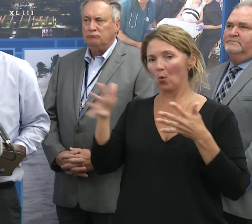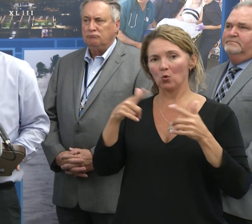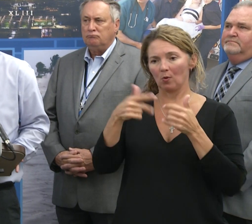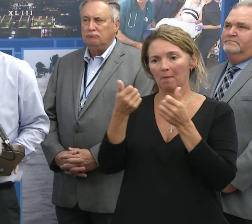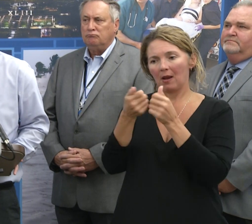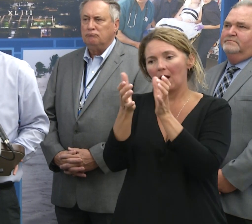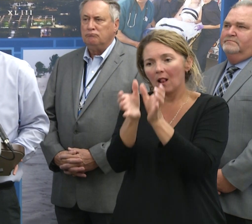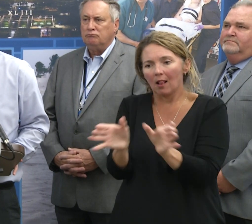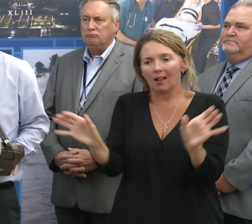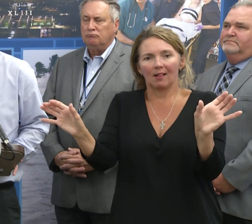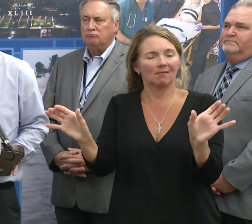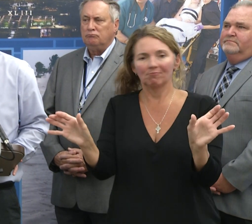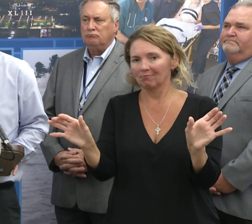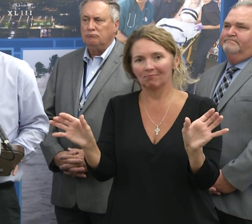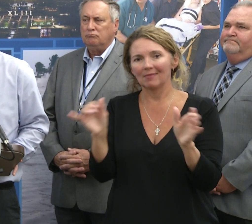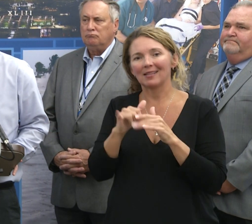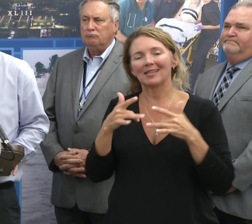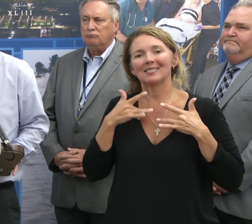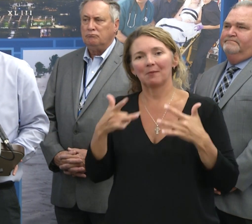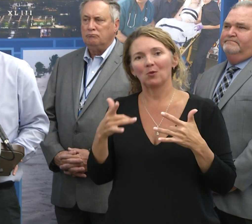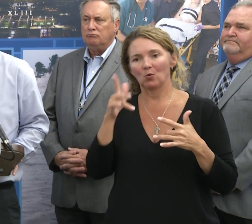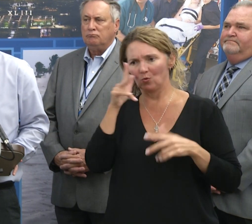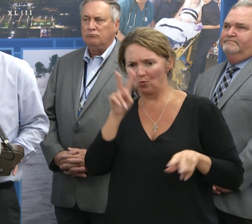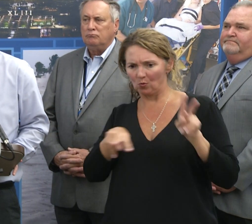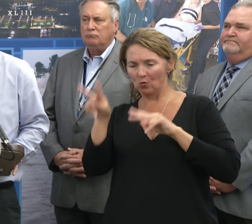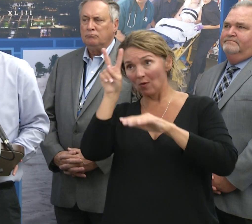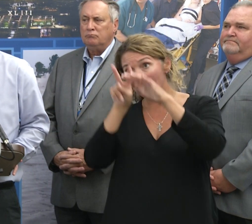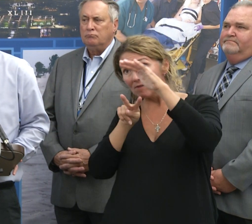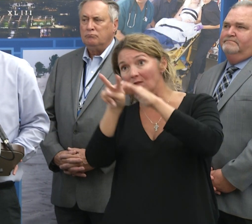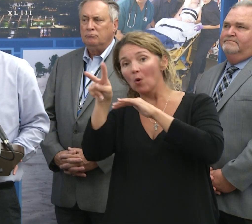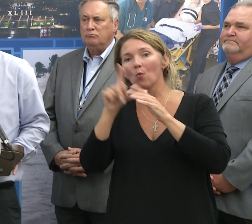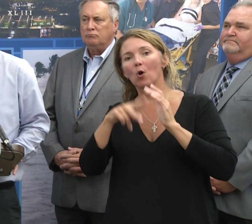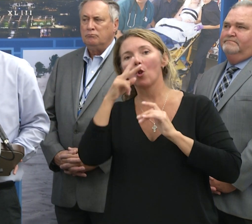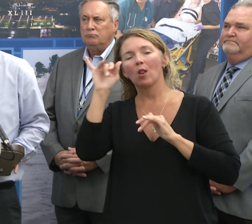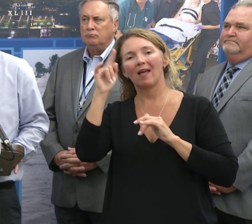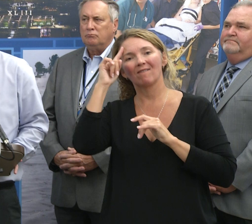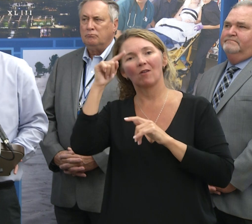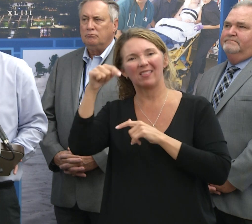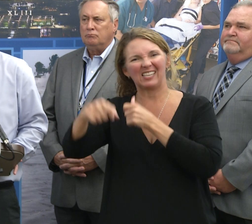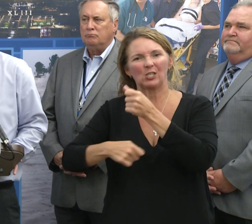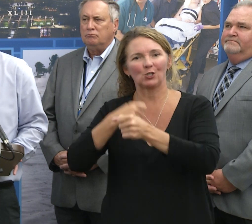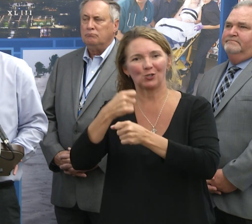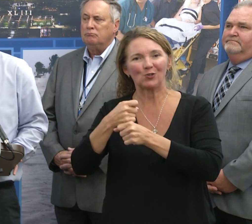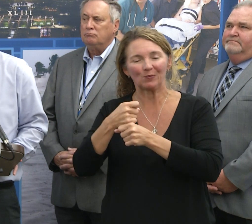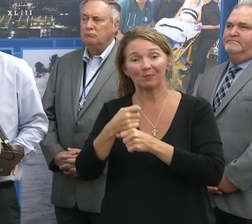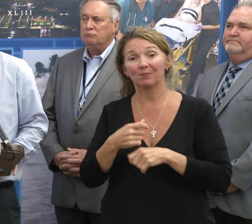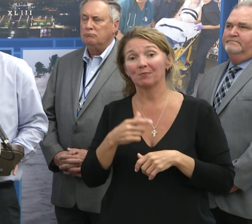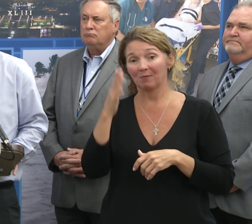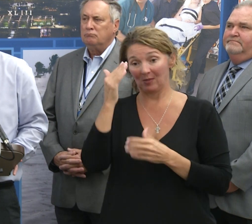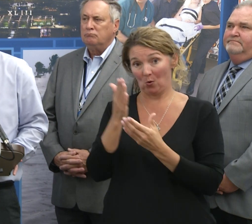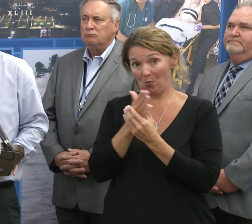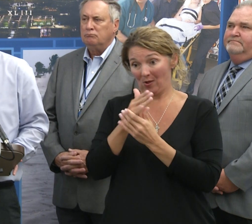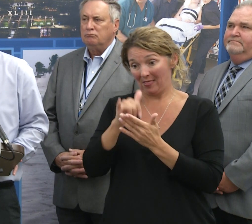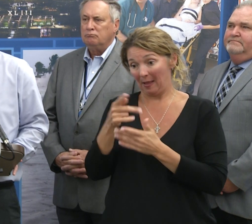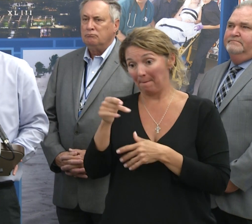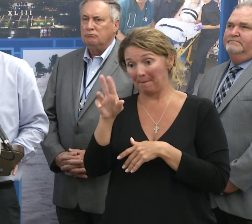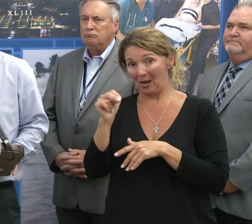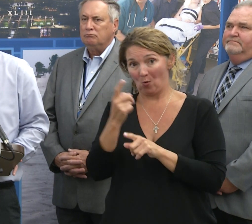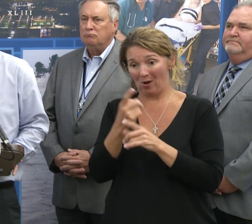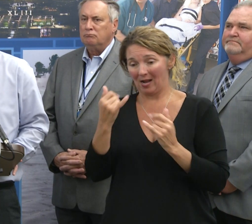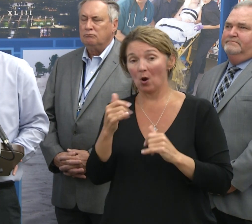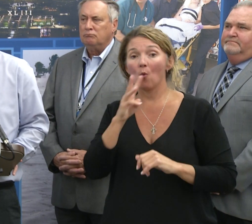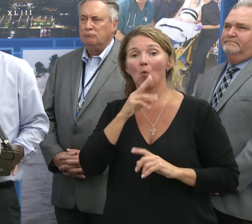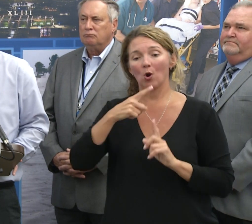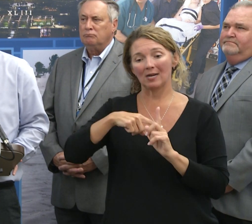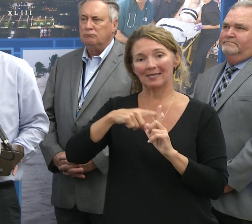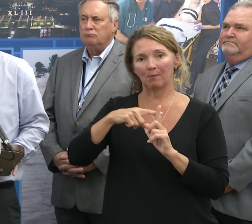them apart. And so, that's typically what we look at to forecast the season. So, because we're in between the El Nino and La Nina pattern, the water